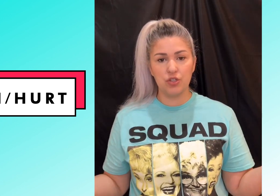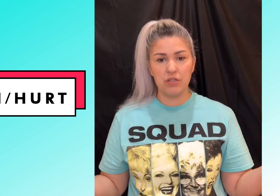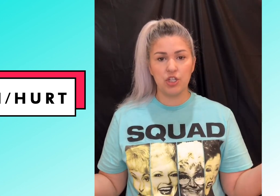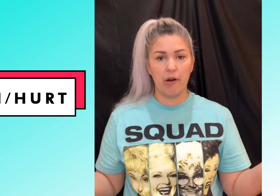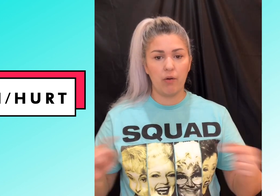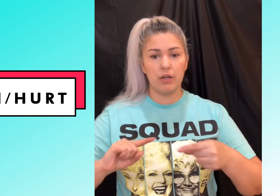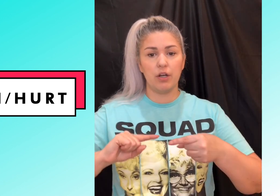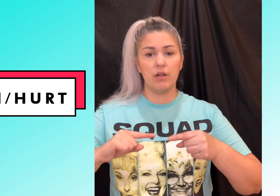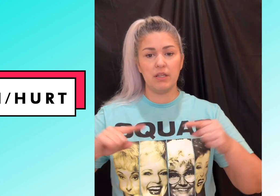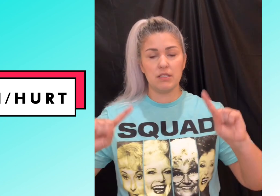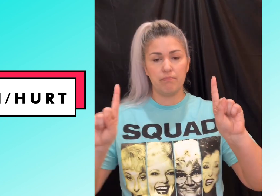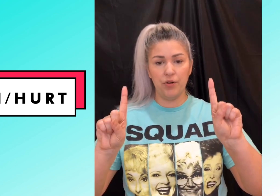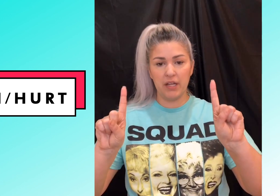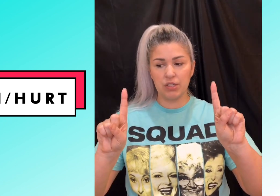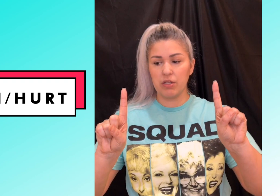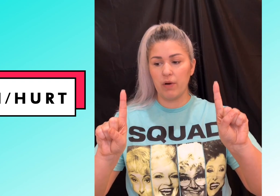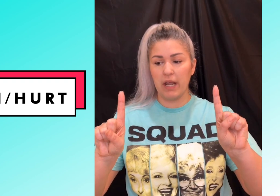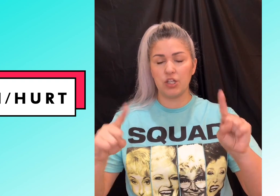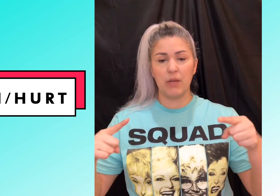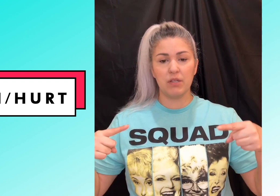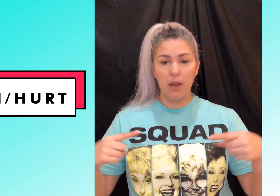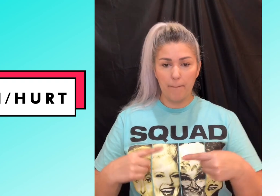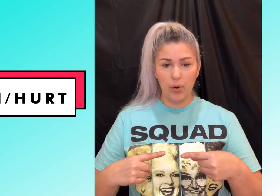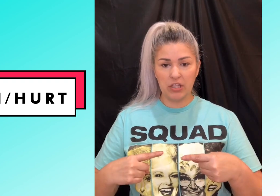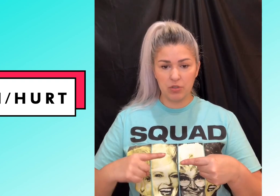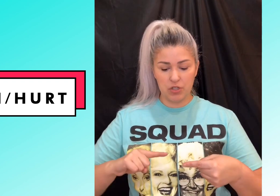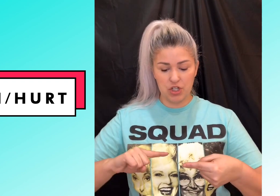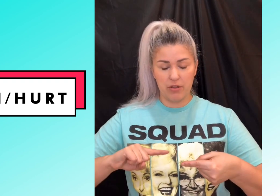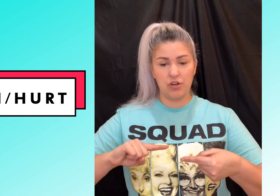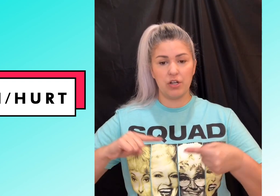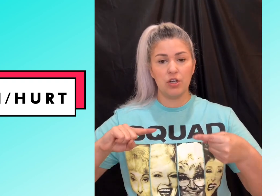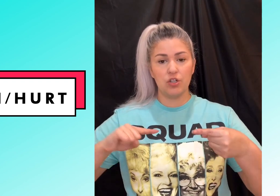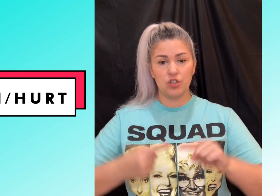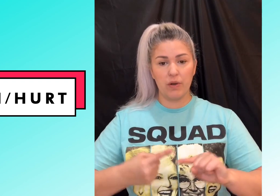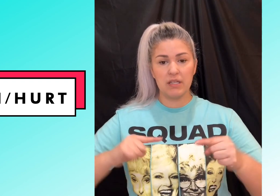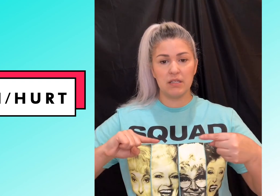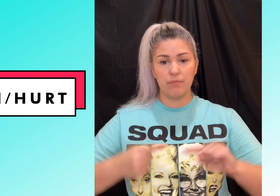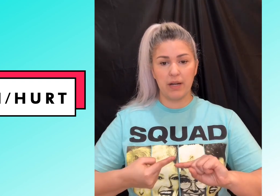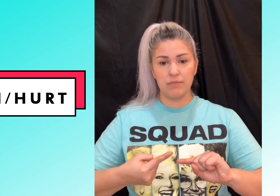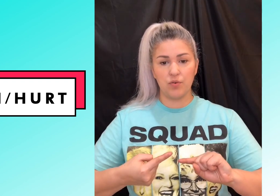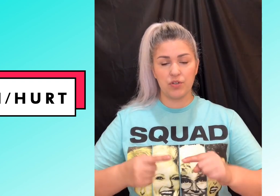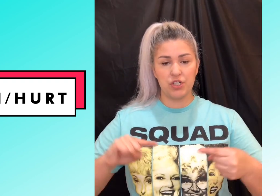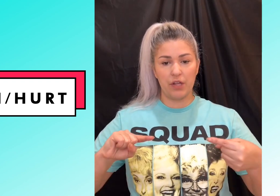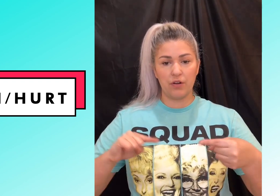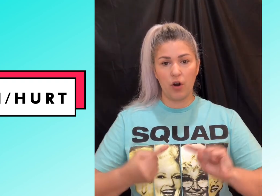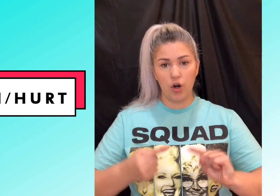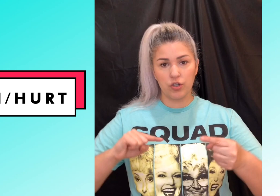do the generic one you go like this both hands are in the one hand shapes point them towards each other and you're gonna twist and bring them towards each other hurt